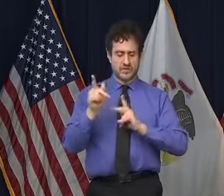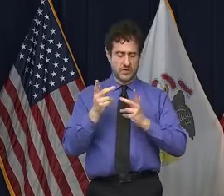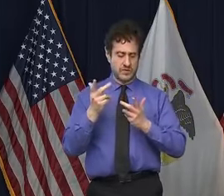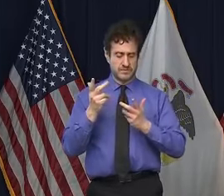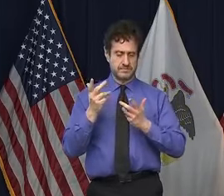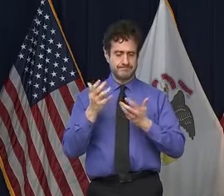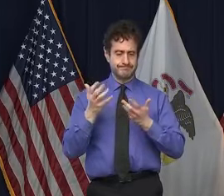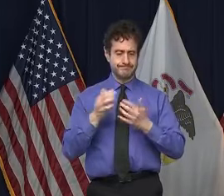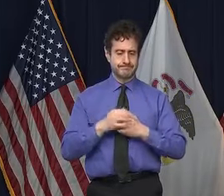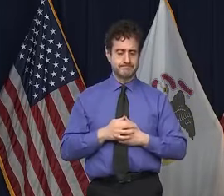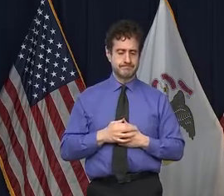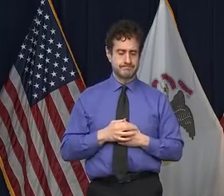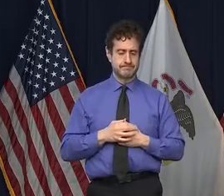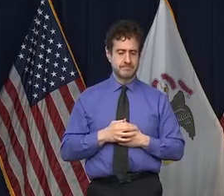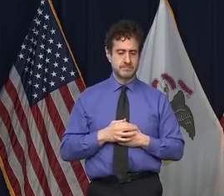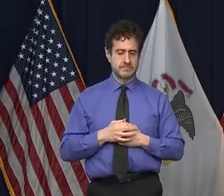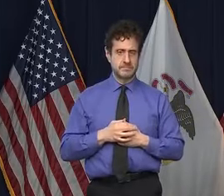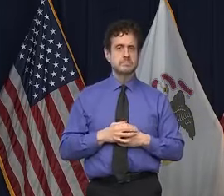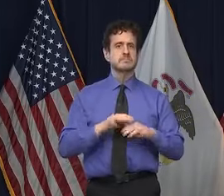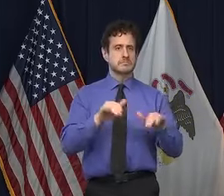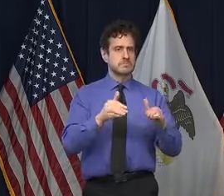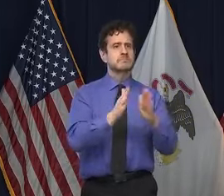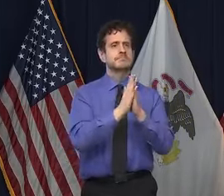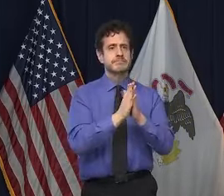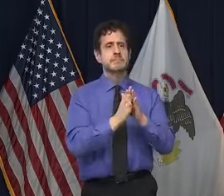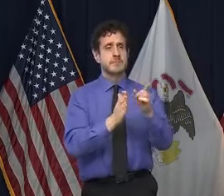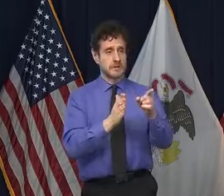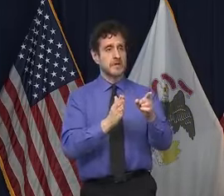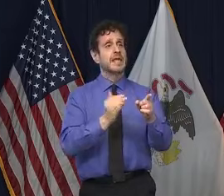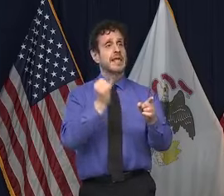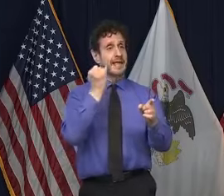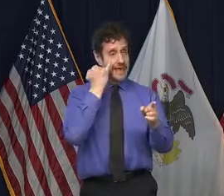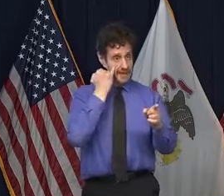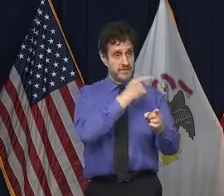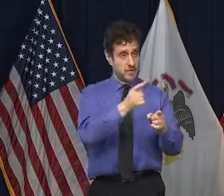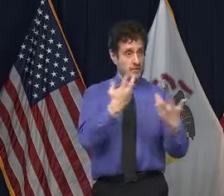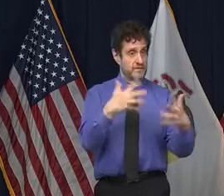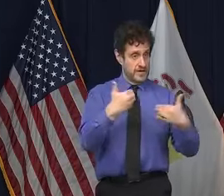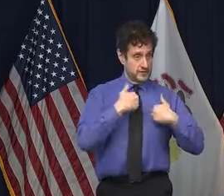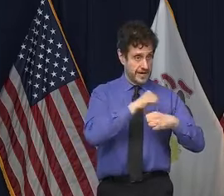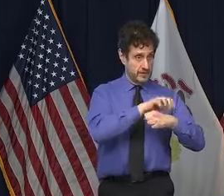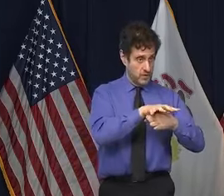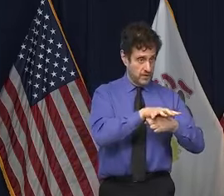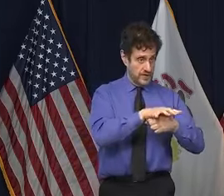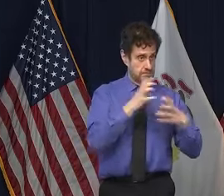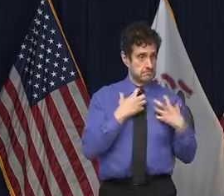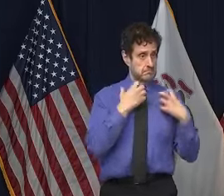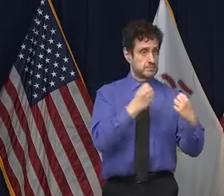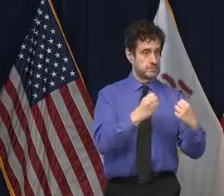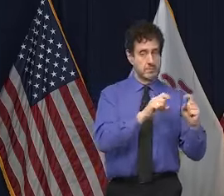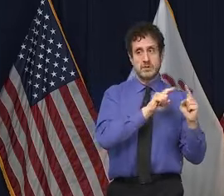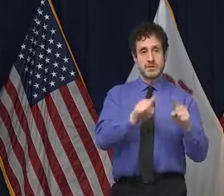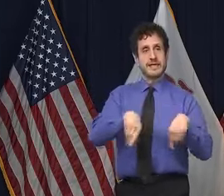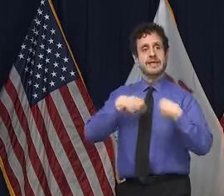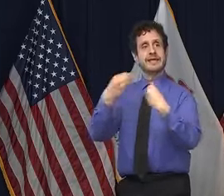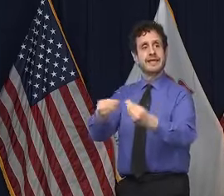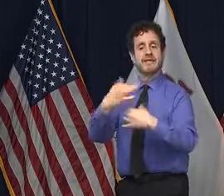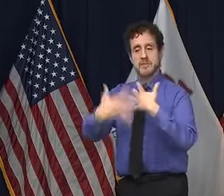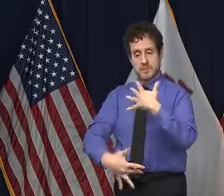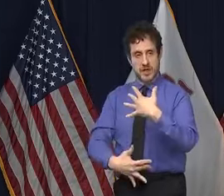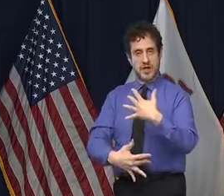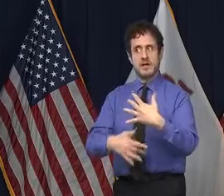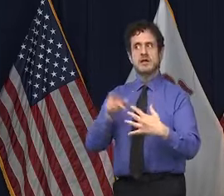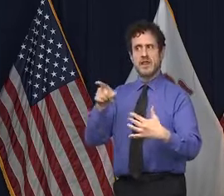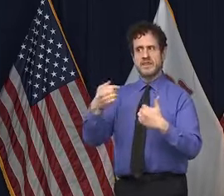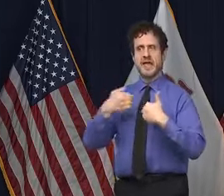to give blood so that they can attain convalescent plasma that